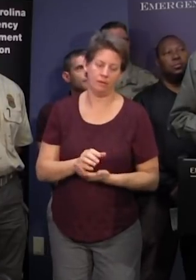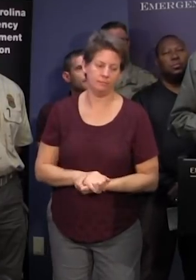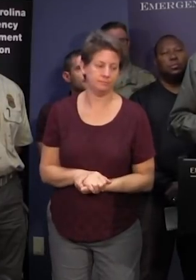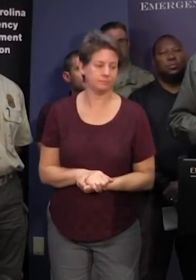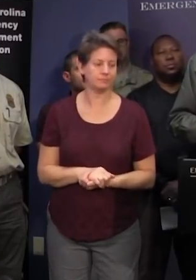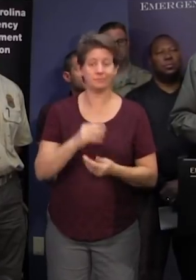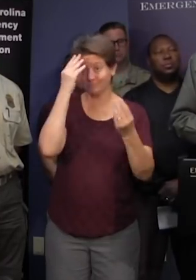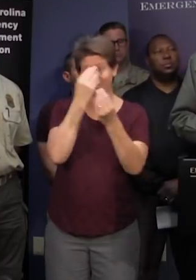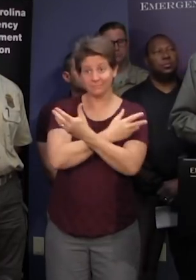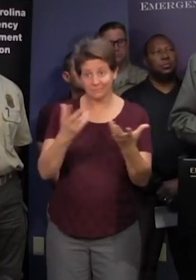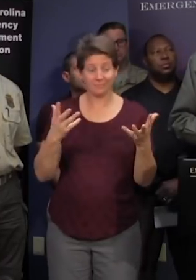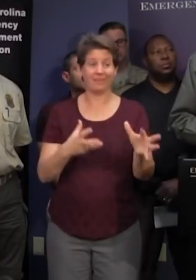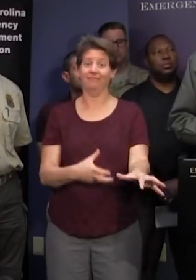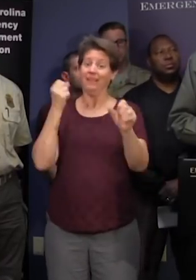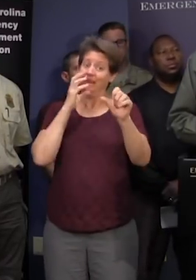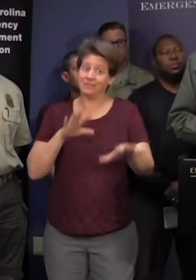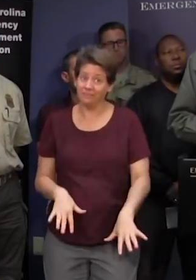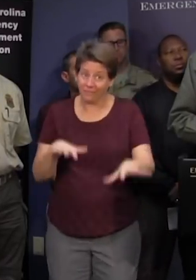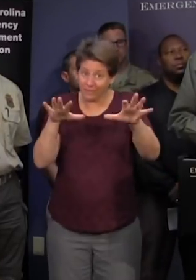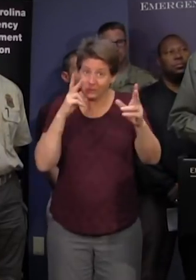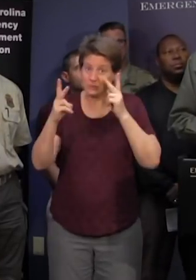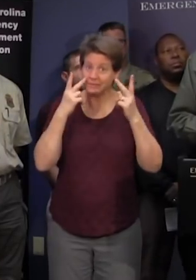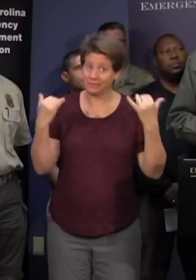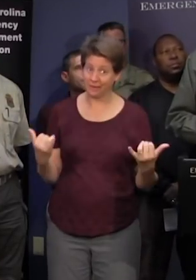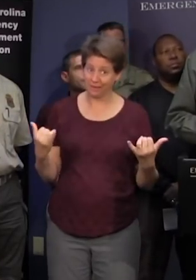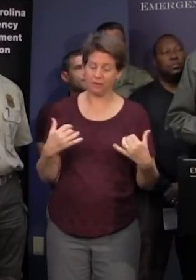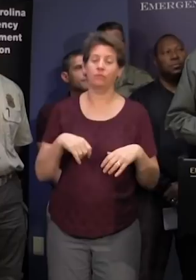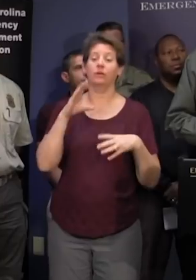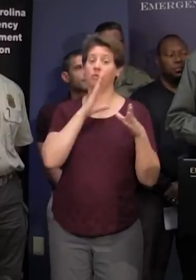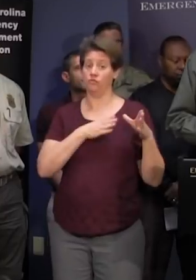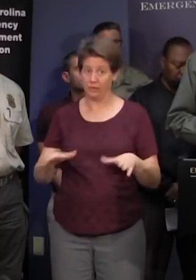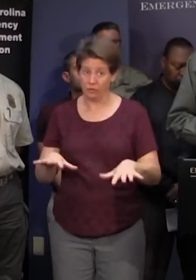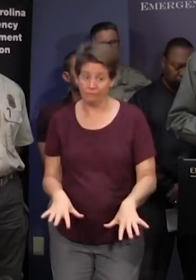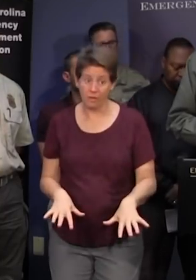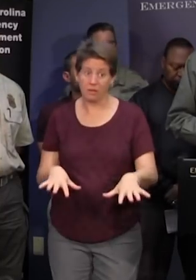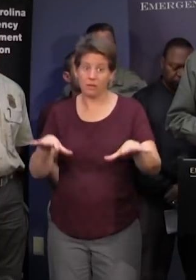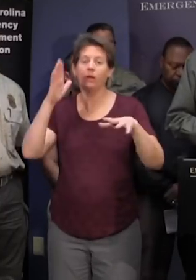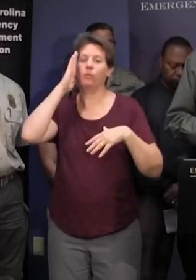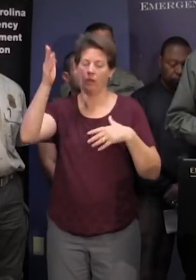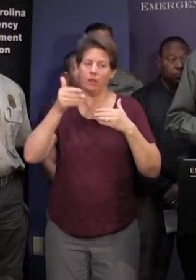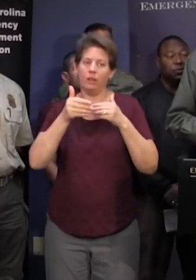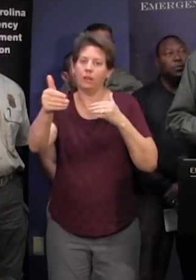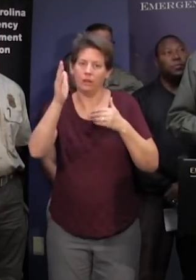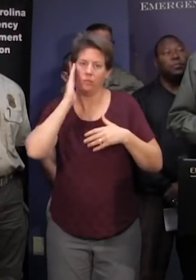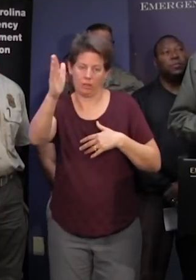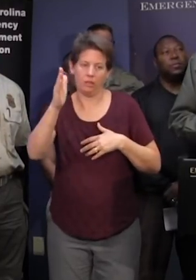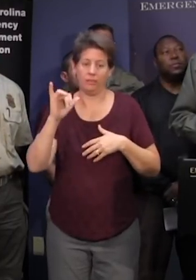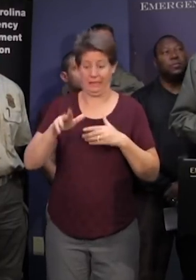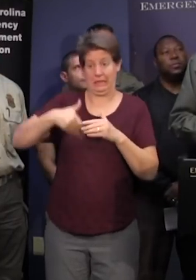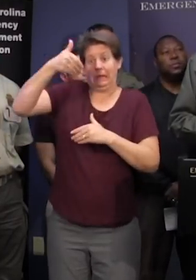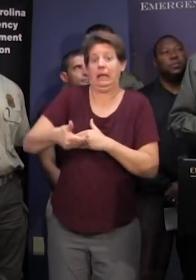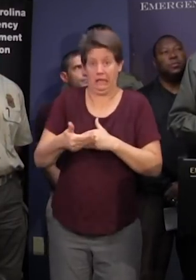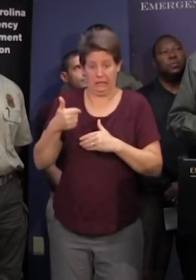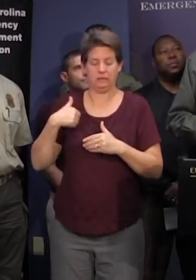flash floods not river flooding river flooding will be coming that's the next phase we'll be working on and